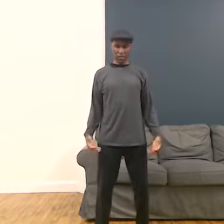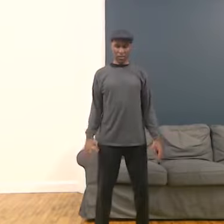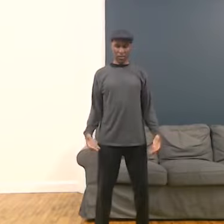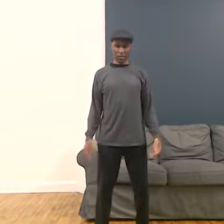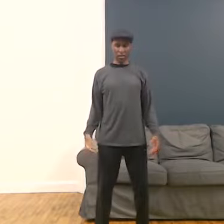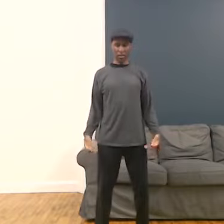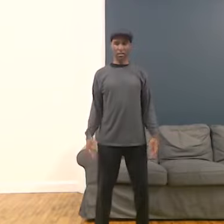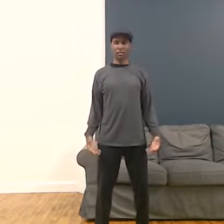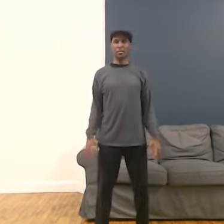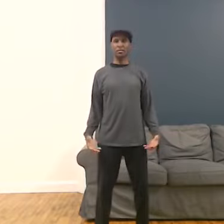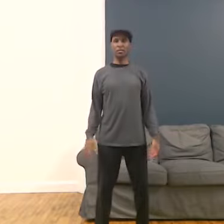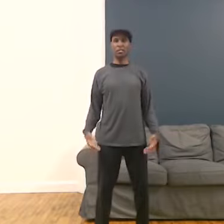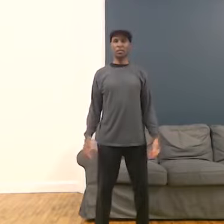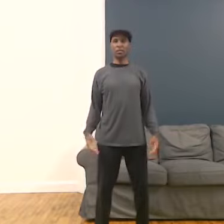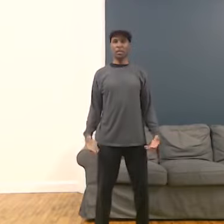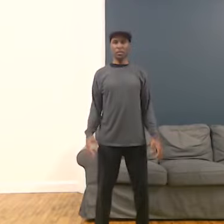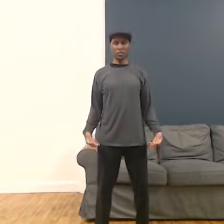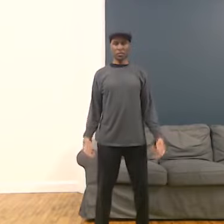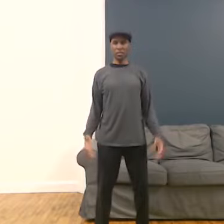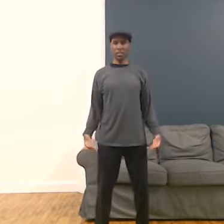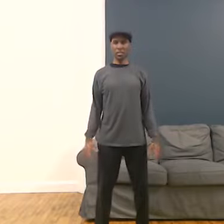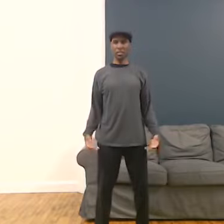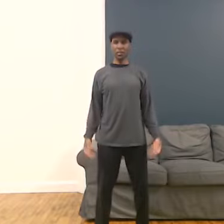your hands, and if you like, you can just shake there.